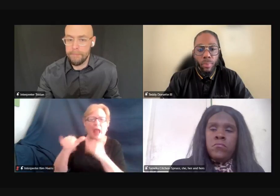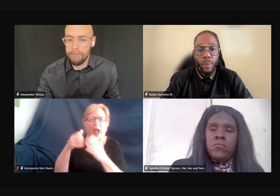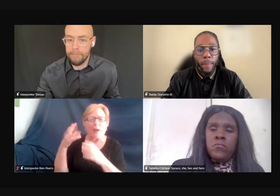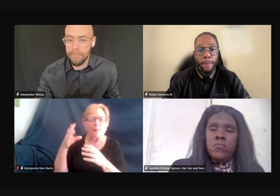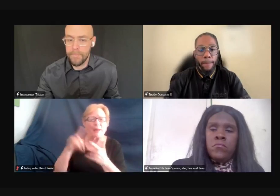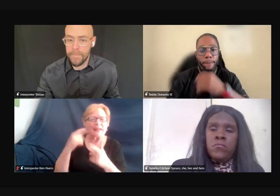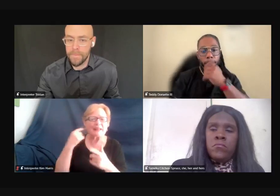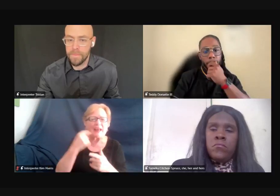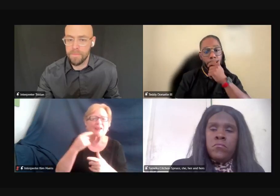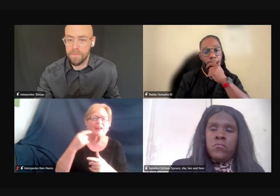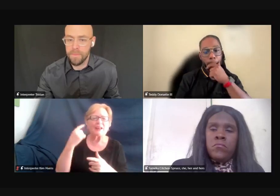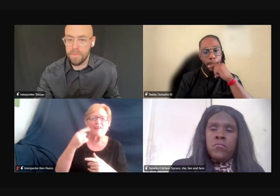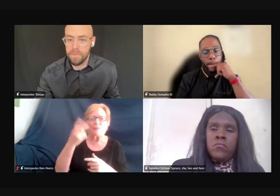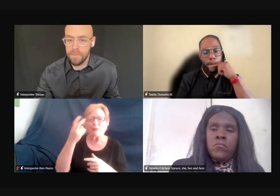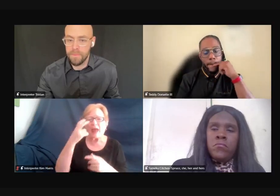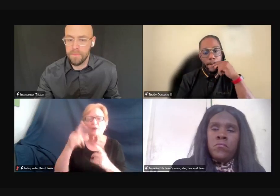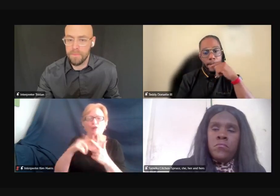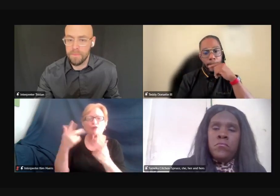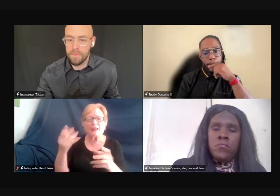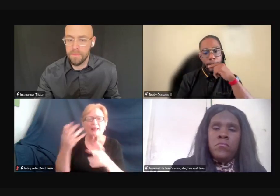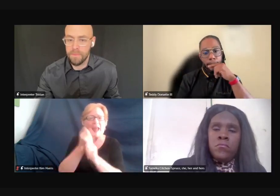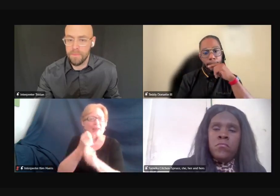blind are trying to get that job?